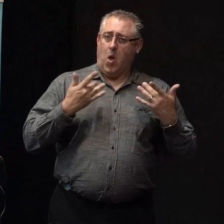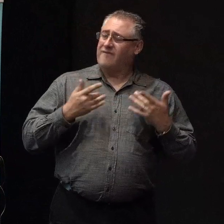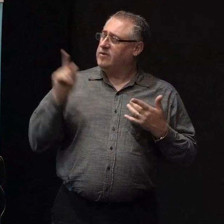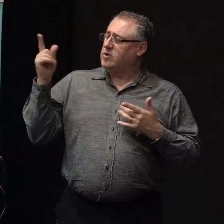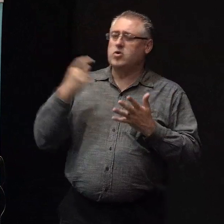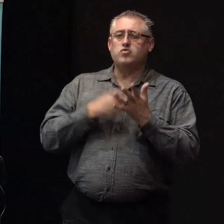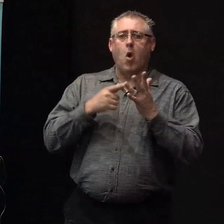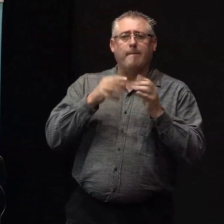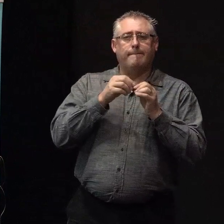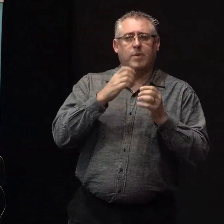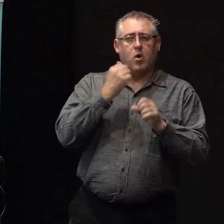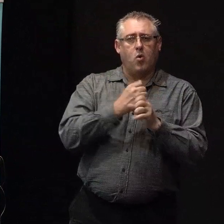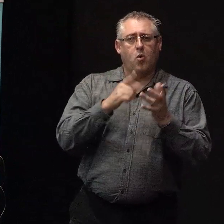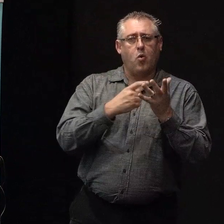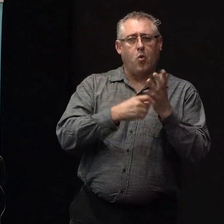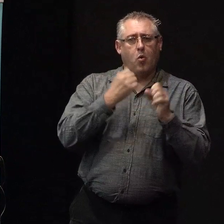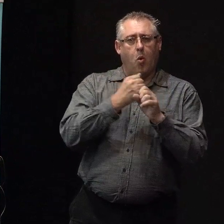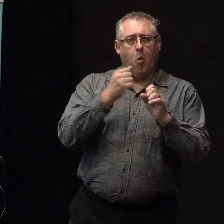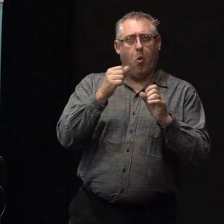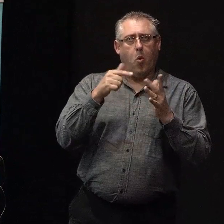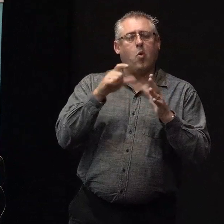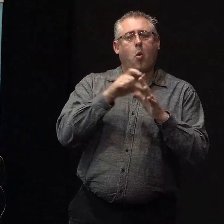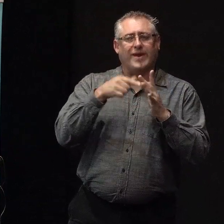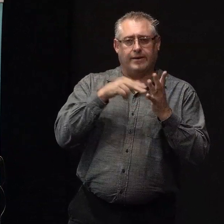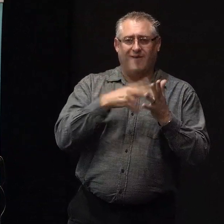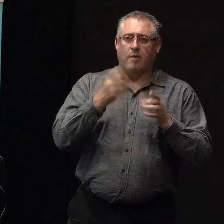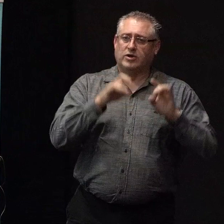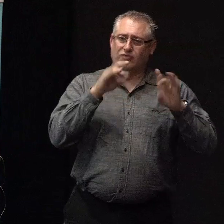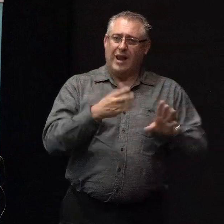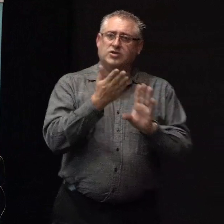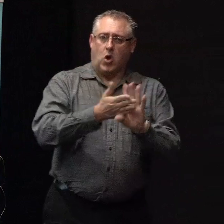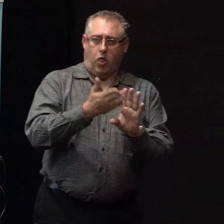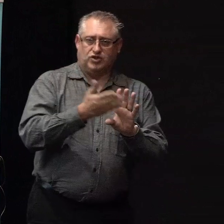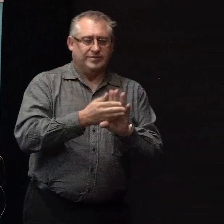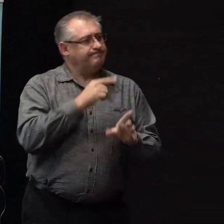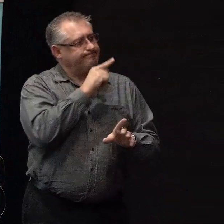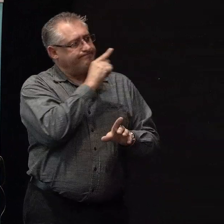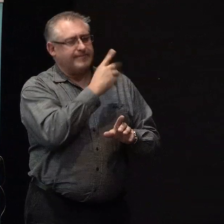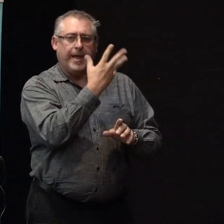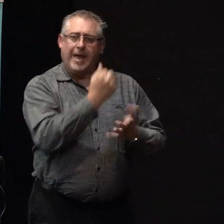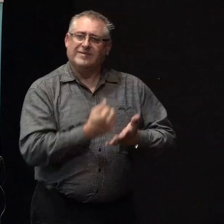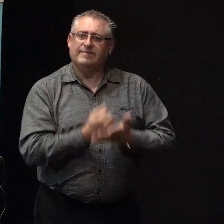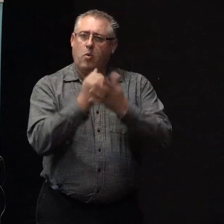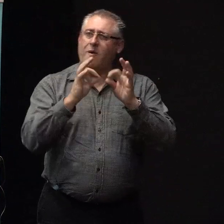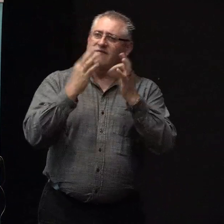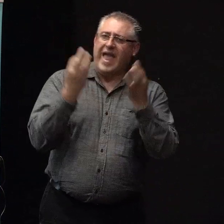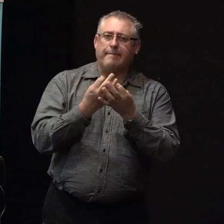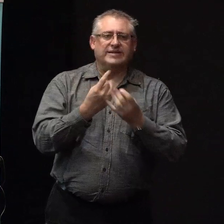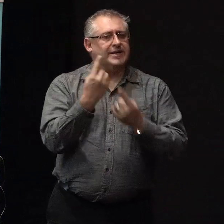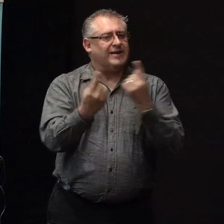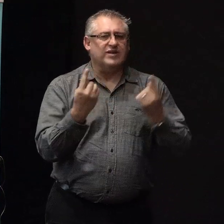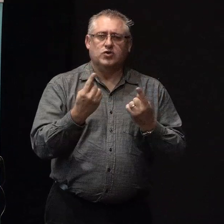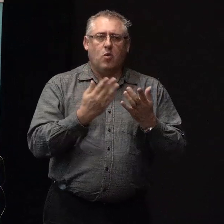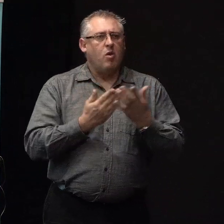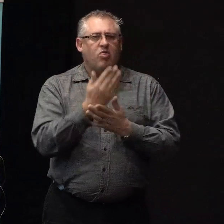Dr. Gordon is a psychologist. He's from Australia and has supported families and individuals and communities through more than 30